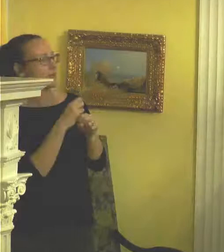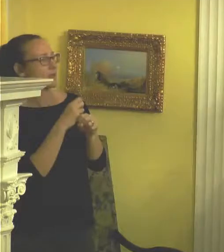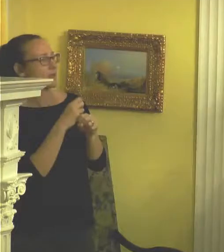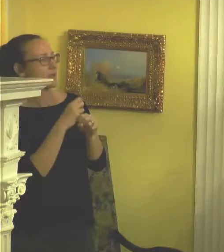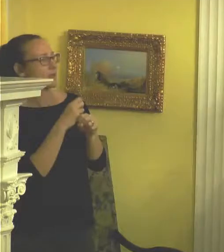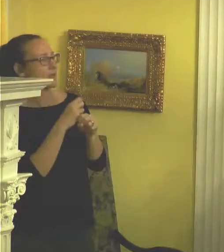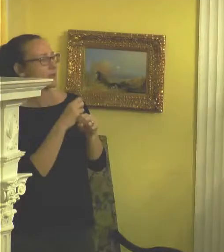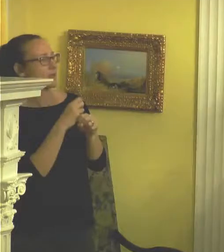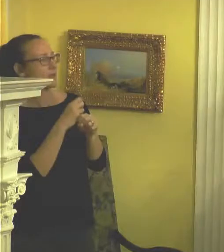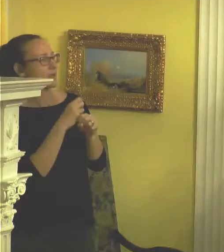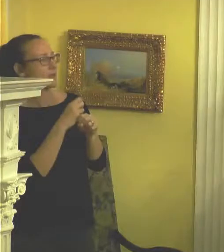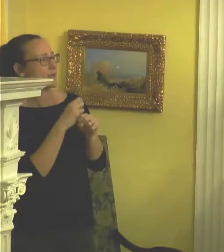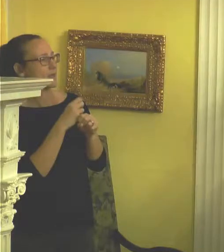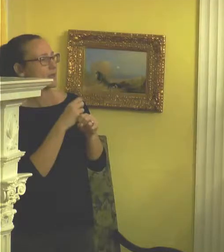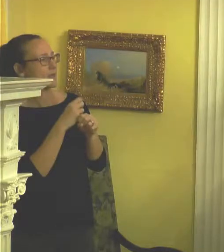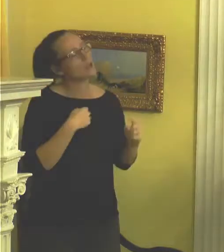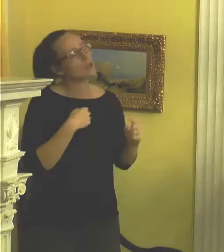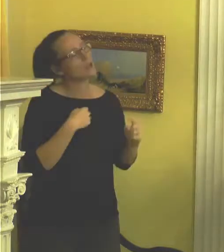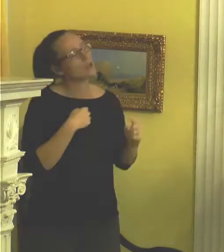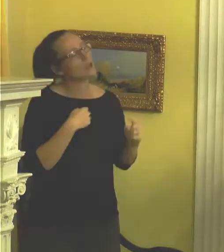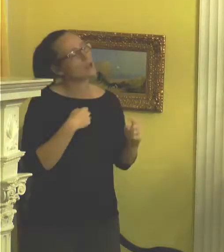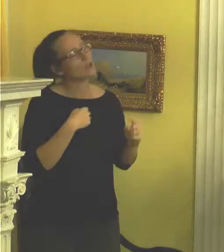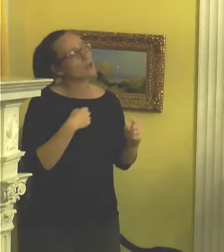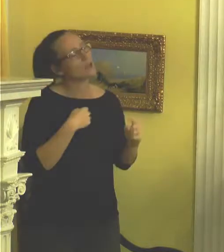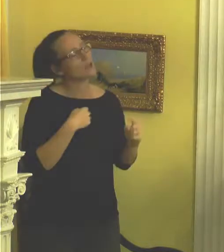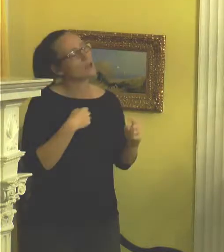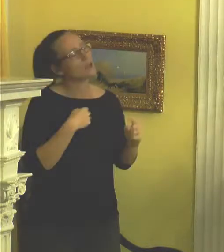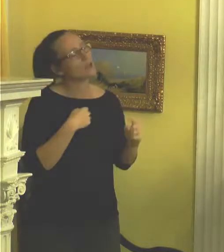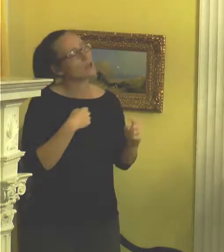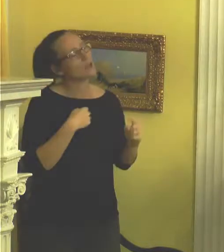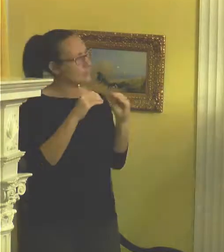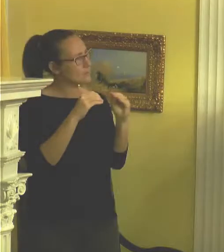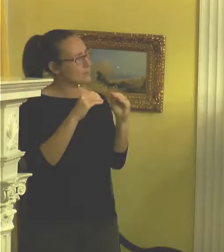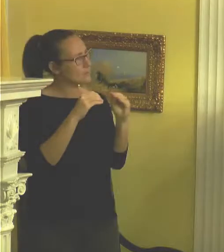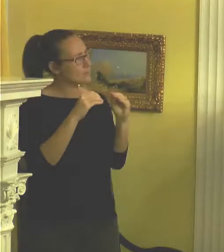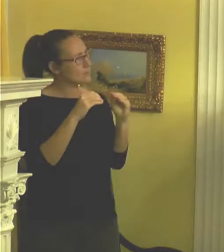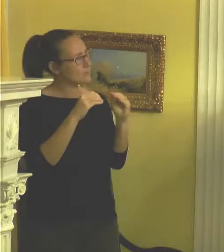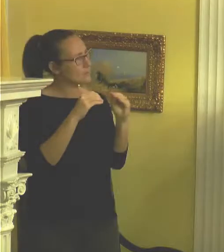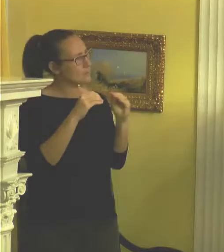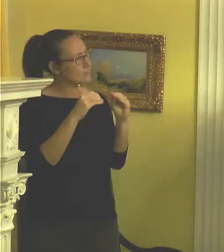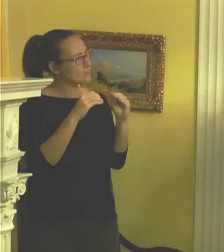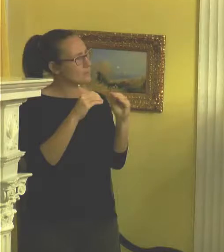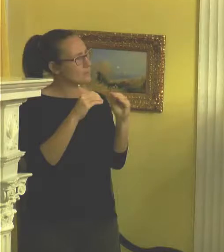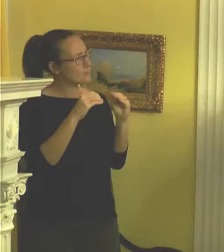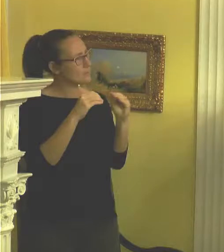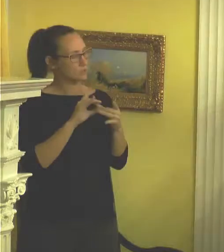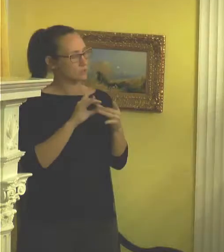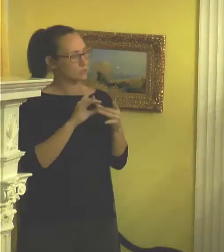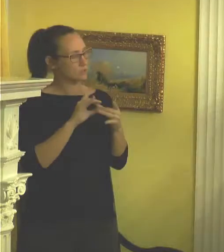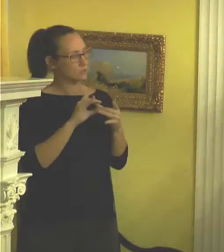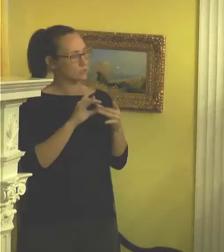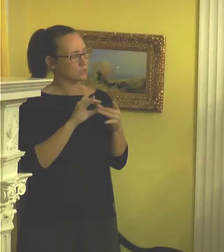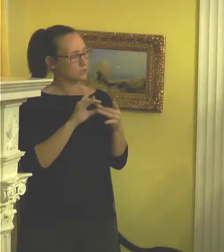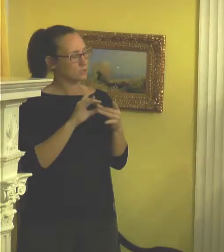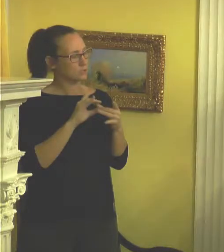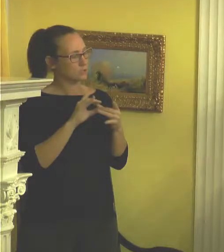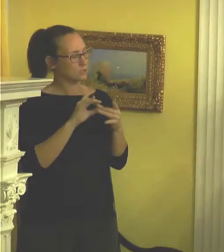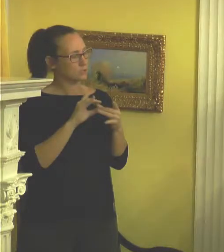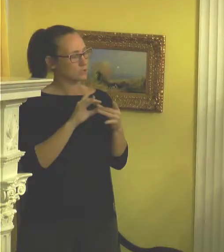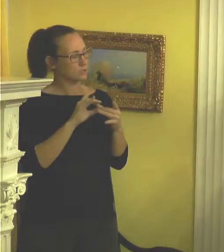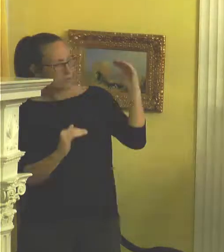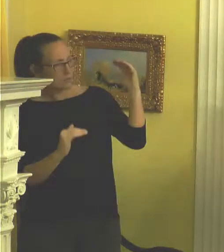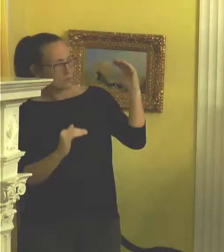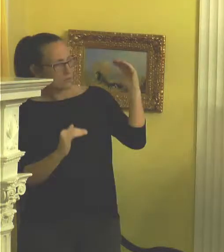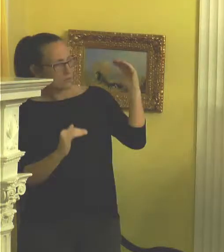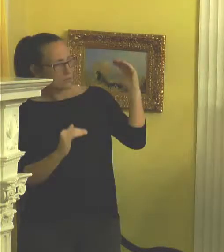things. But I was just wondering if could talk about that a little bit more. Like those relationships and how you see power in that or how you